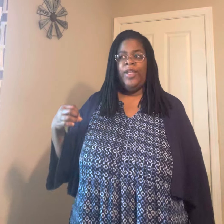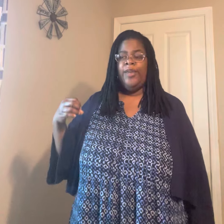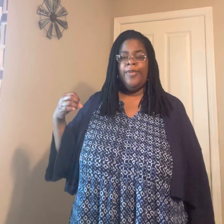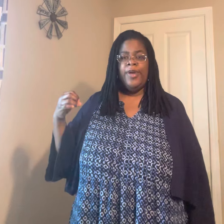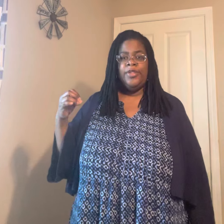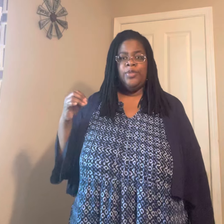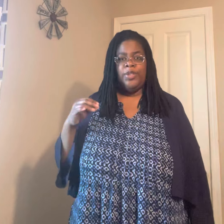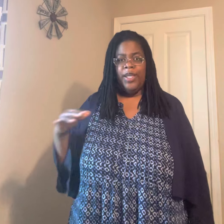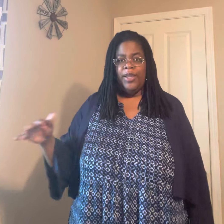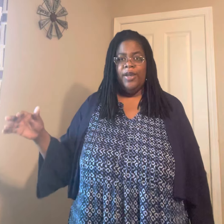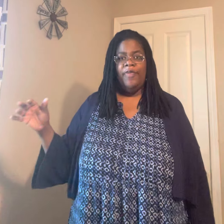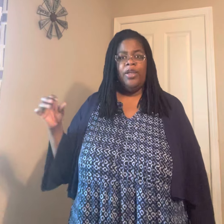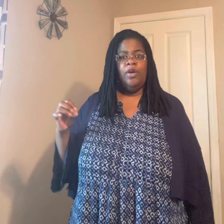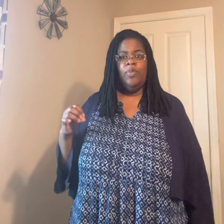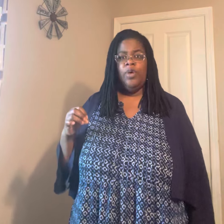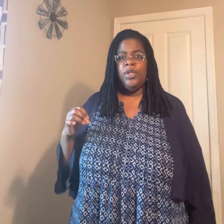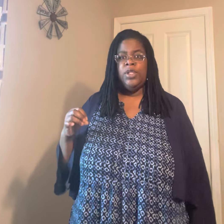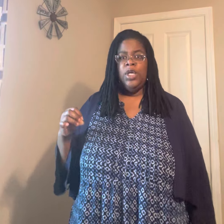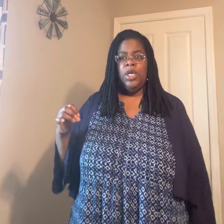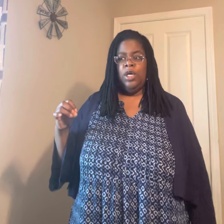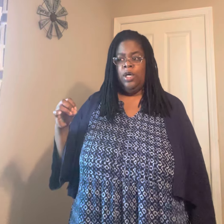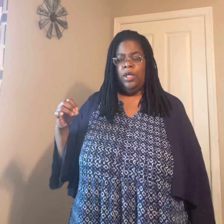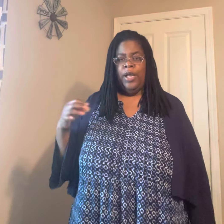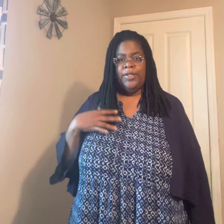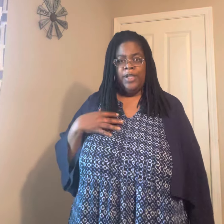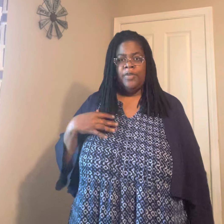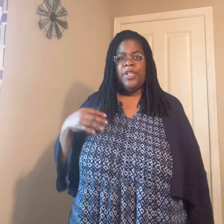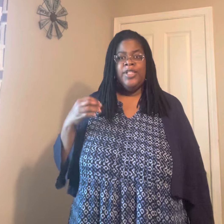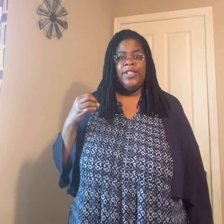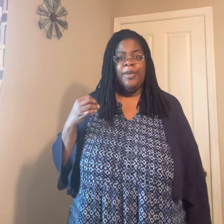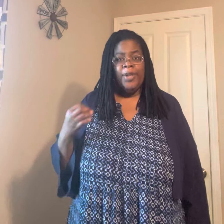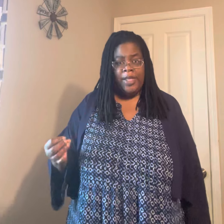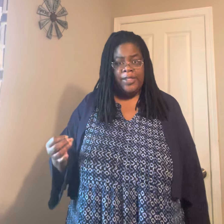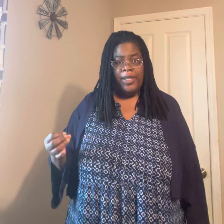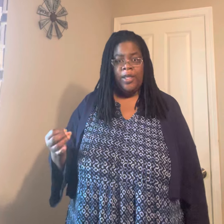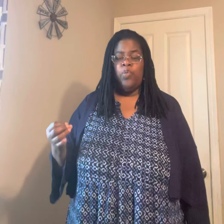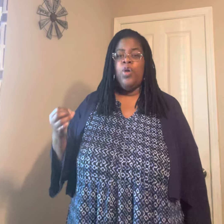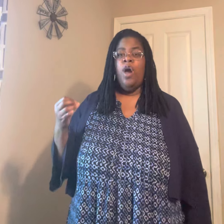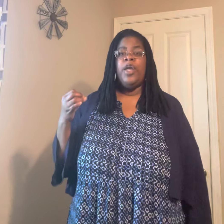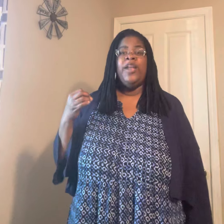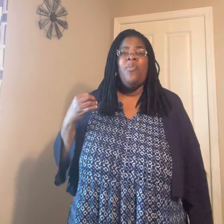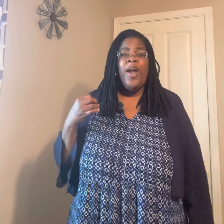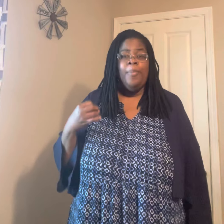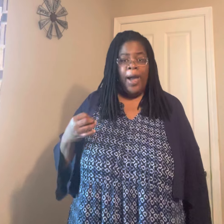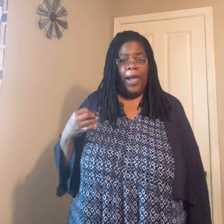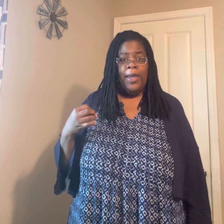labor and to take care of our loved ones and ourselves, it's a blessing. If we are in our right mind,